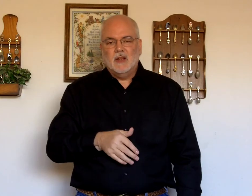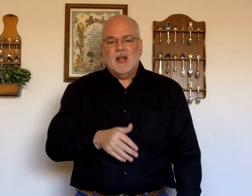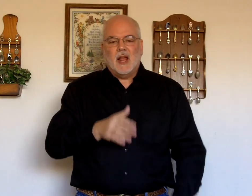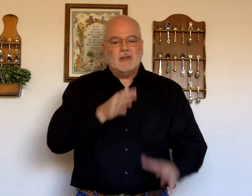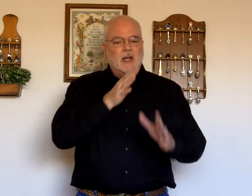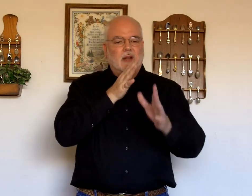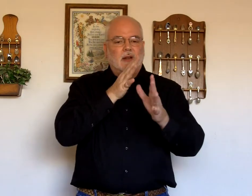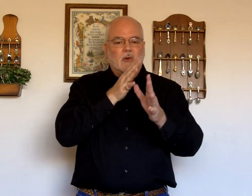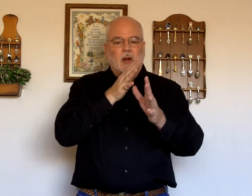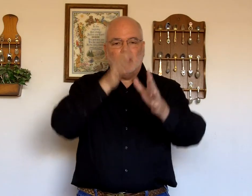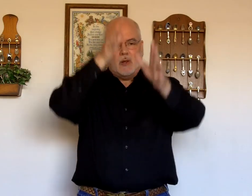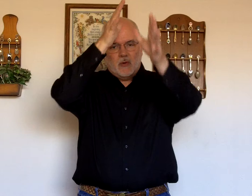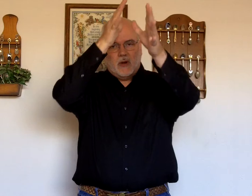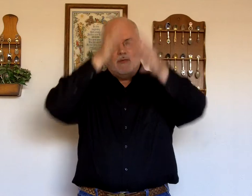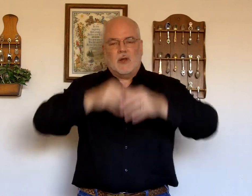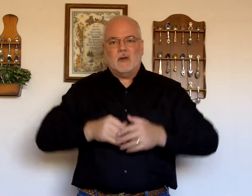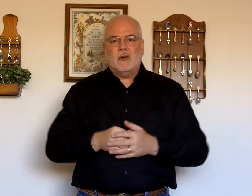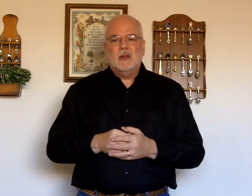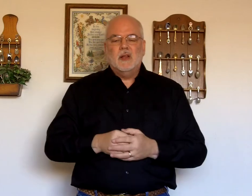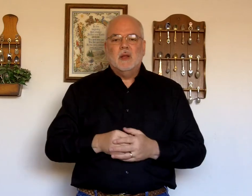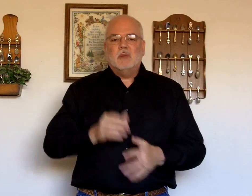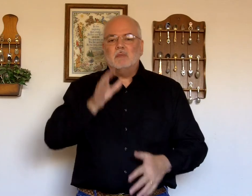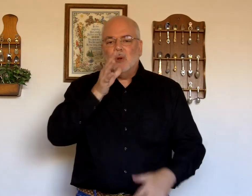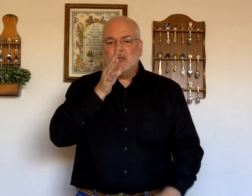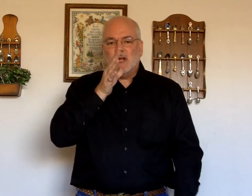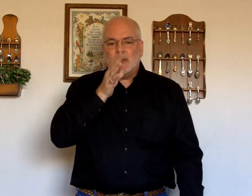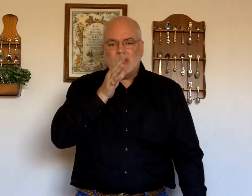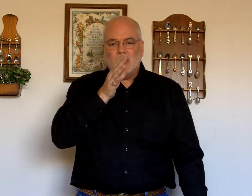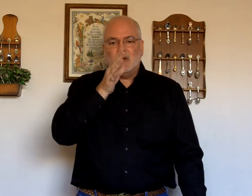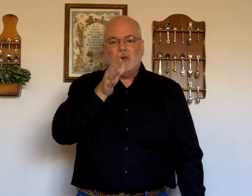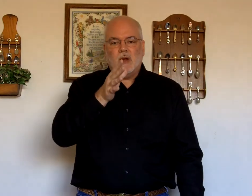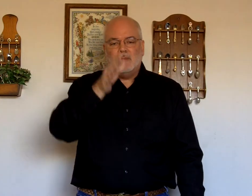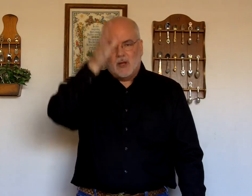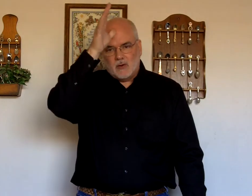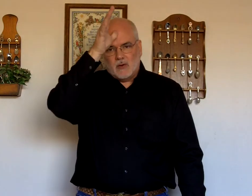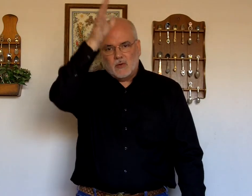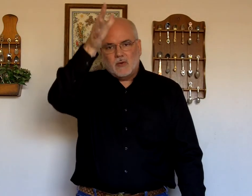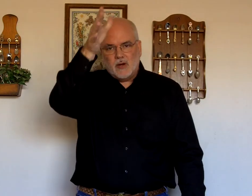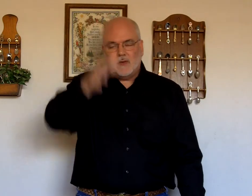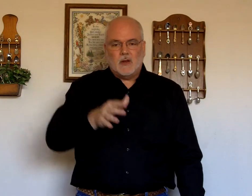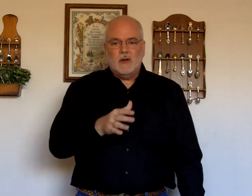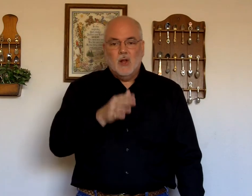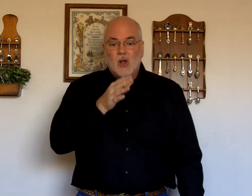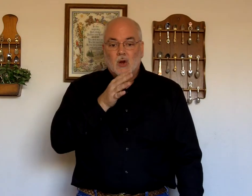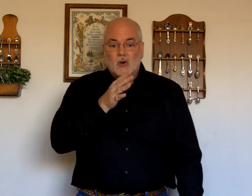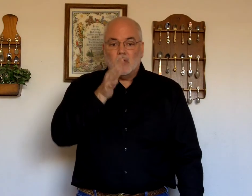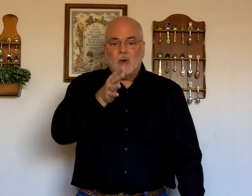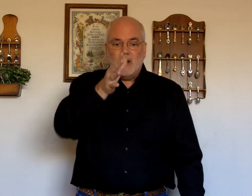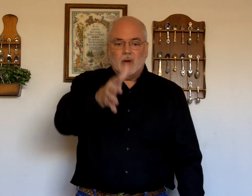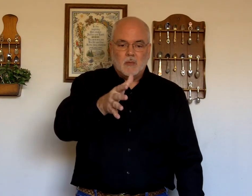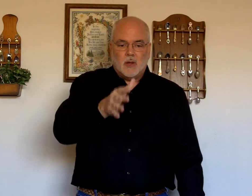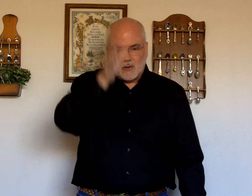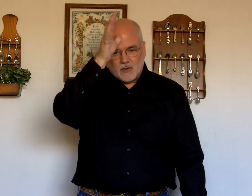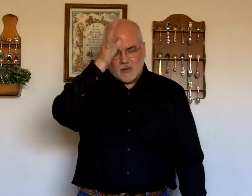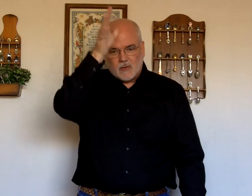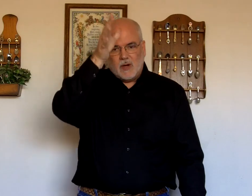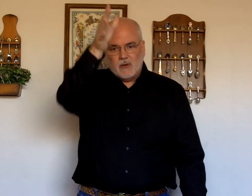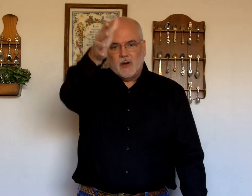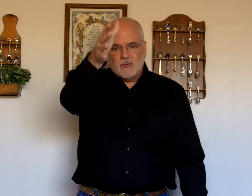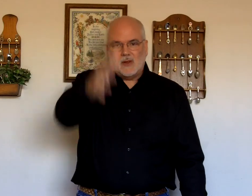I've seen it done. Grandmother. Grandfather. But. Most of the time I see it. Grandmother. Grandfather. Great grandmother. Great grandfather.